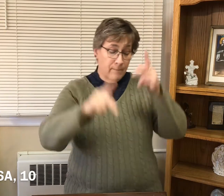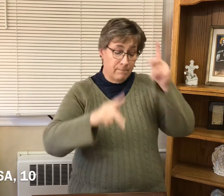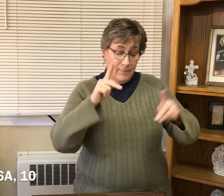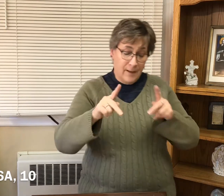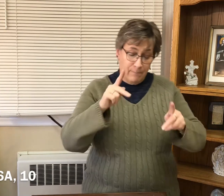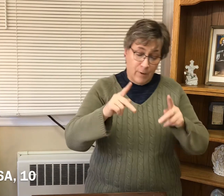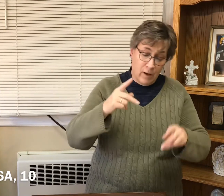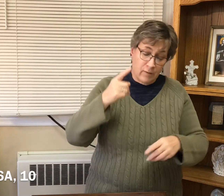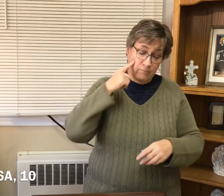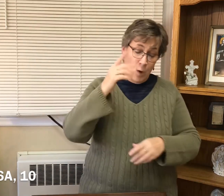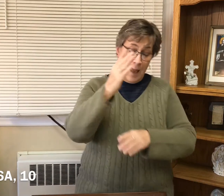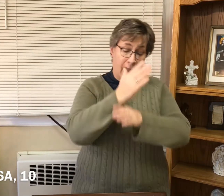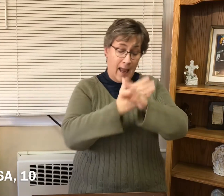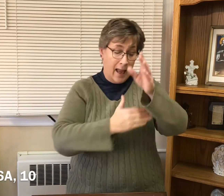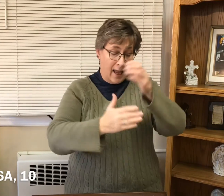Strengthen the hands that are feeble.